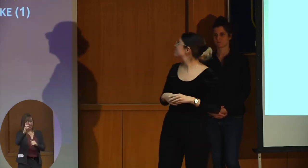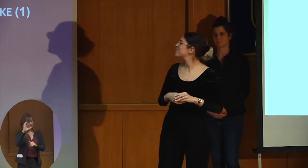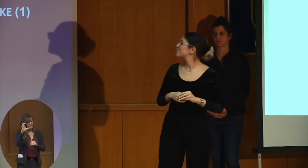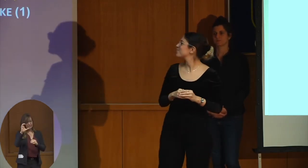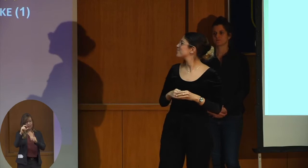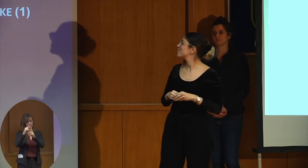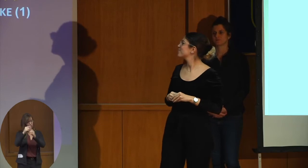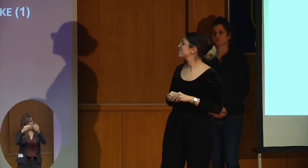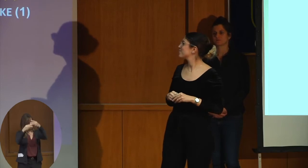Signs, sorry.